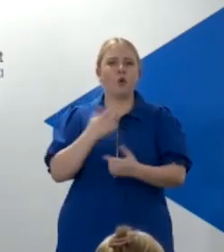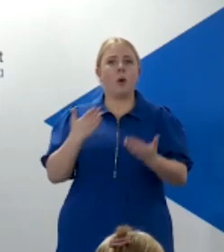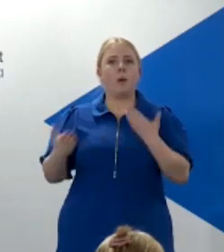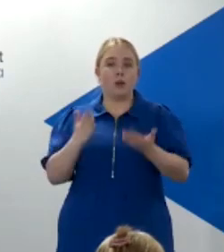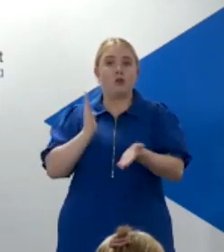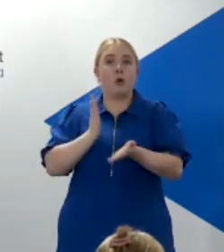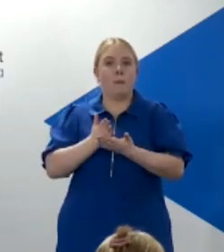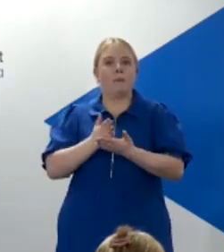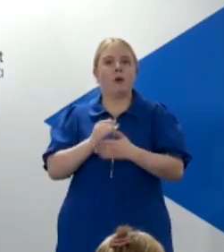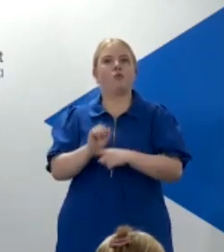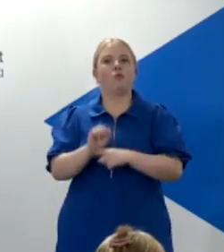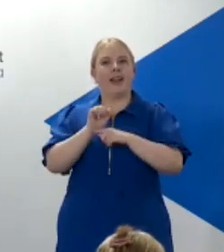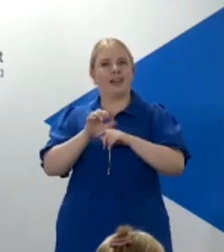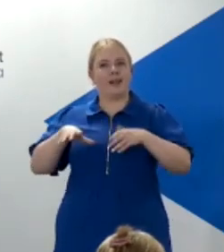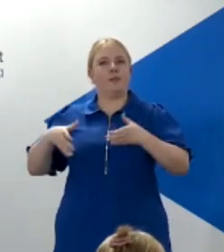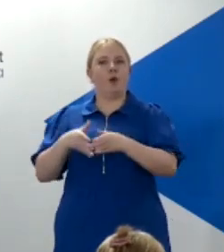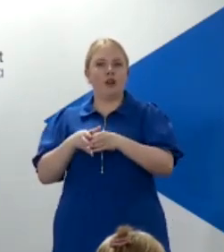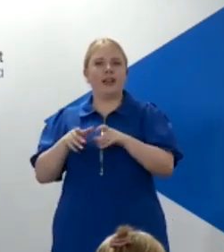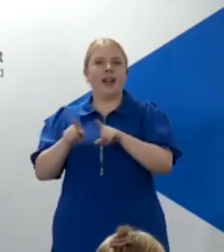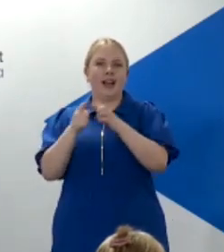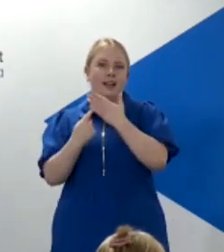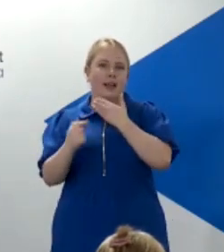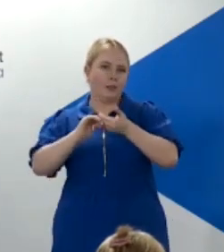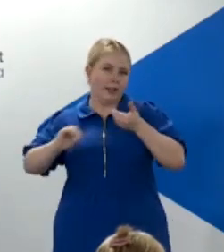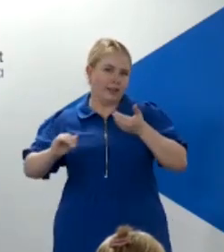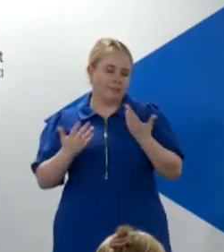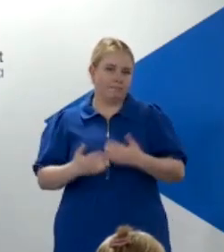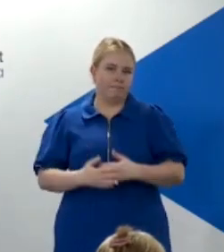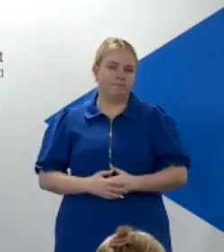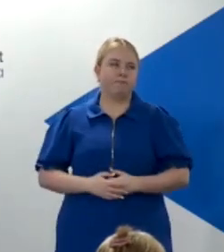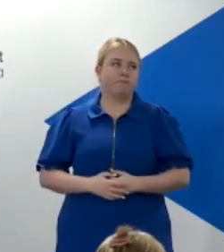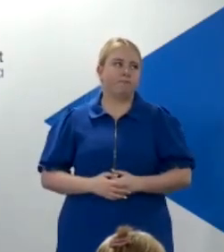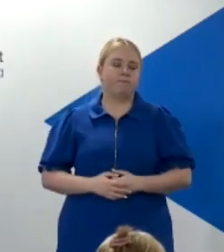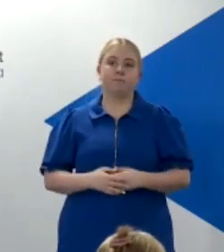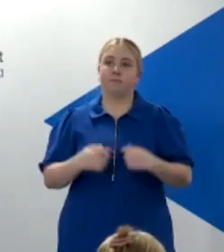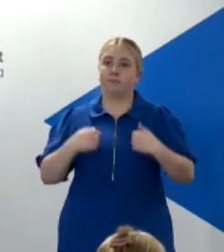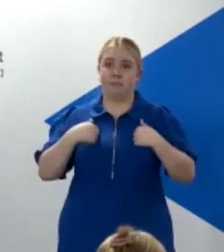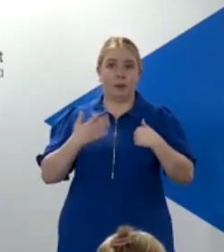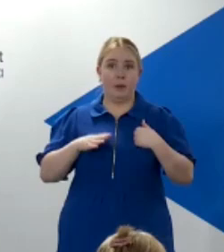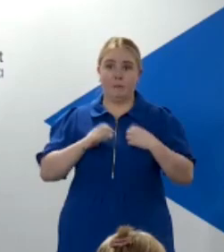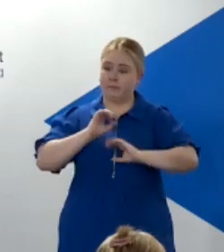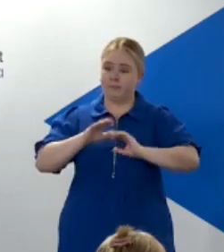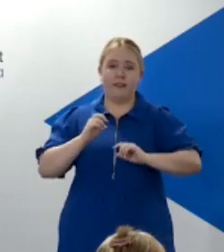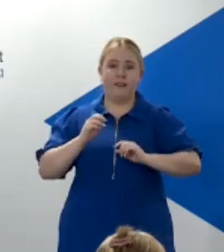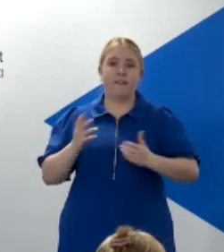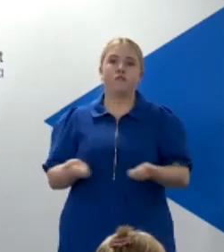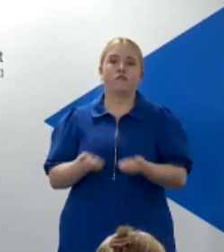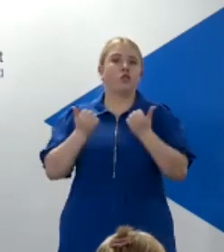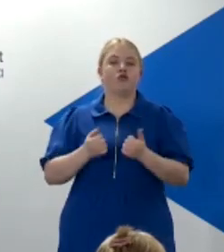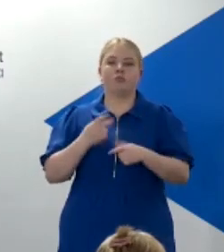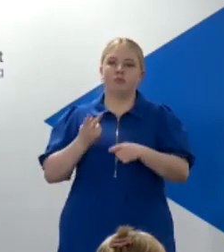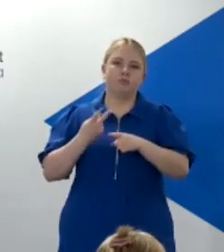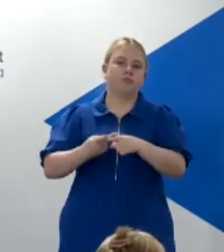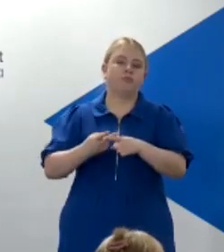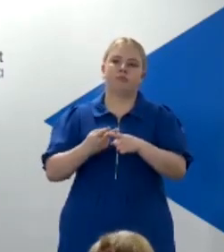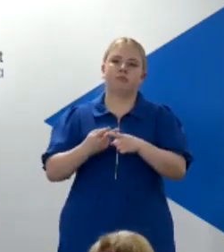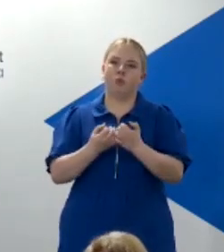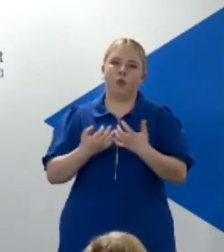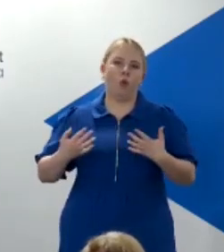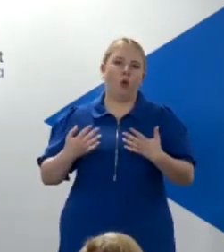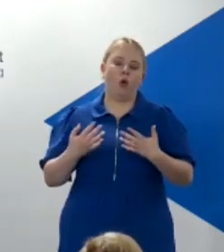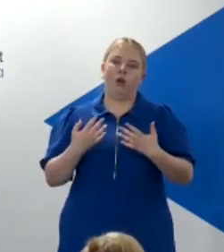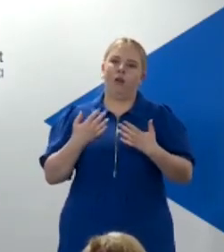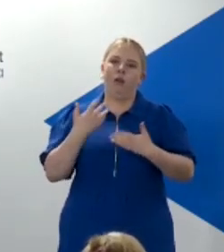protecting the party and independence? For me, I've said what I've said about Nicola time and time again. You and others have asked me